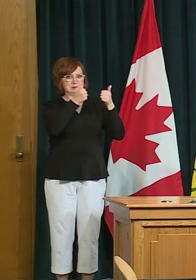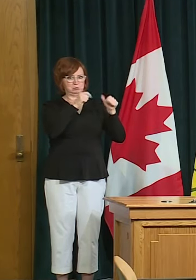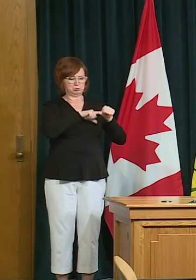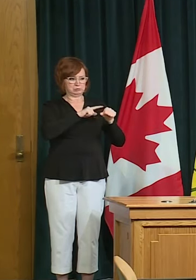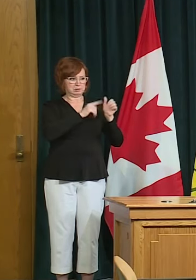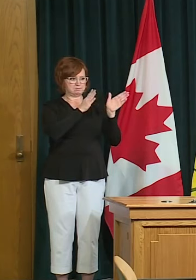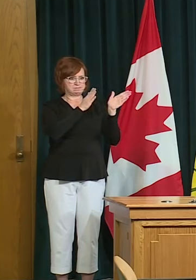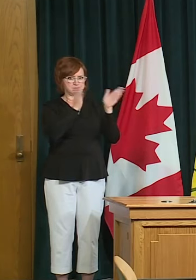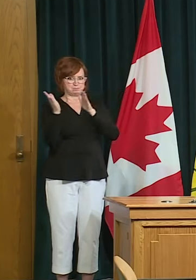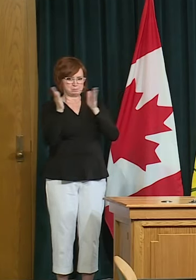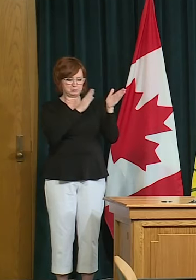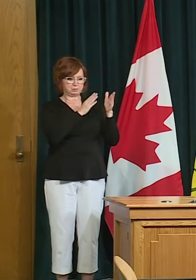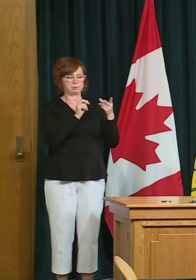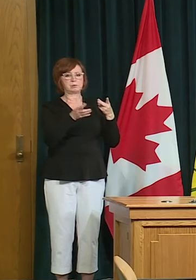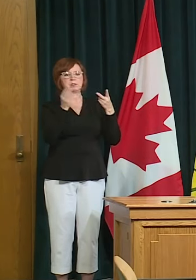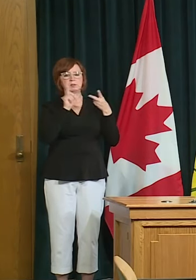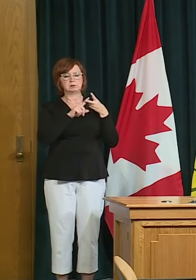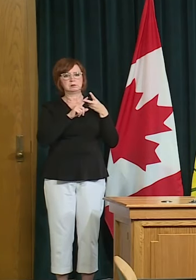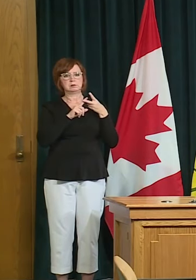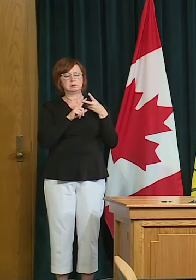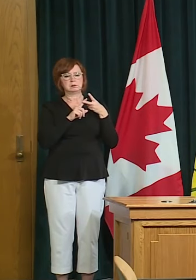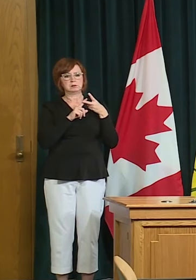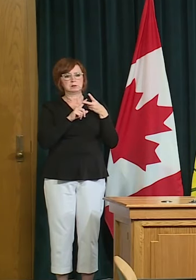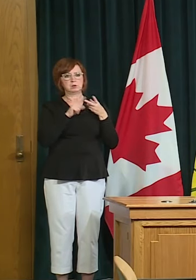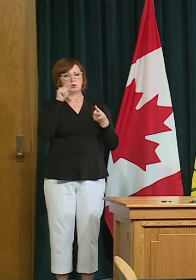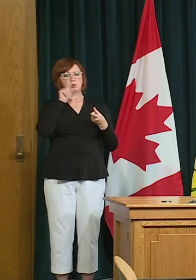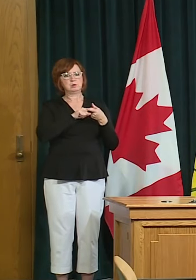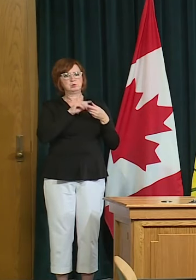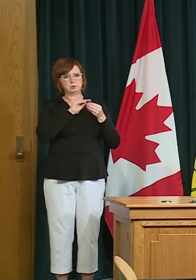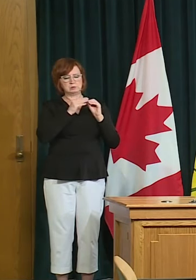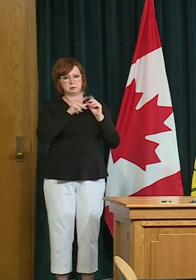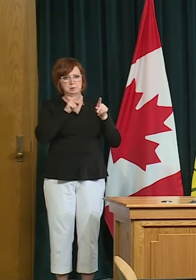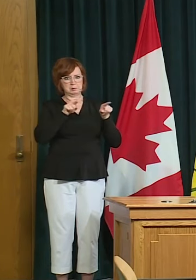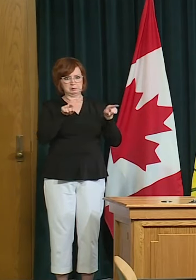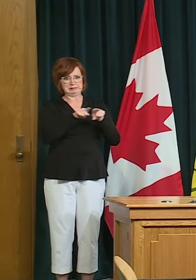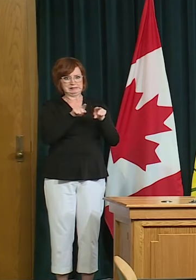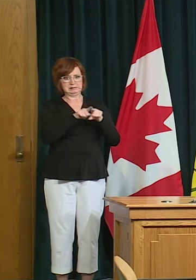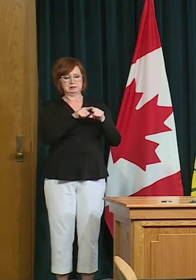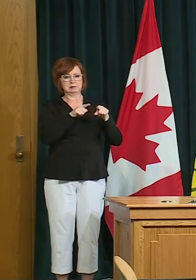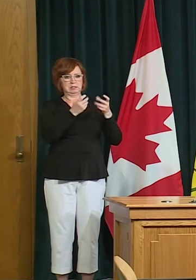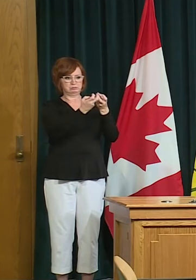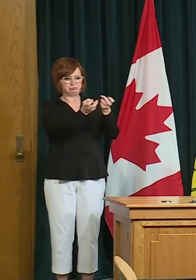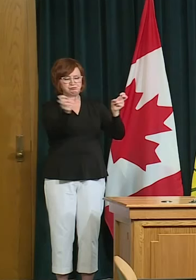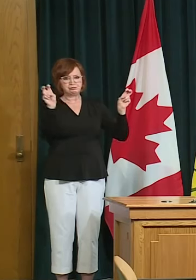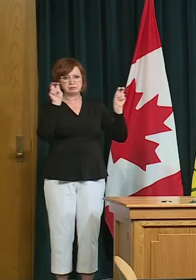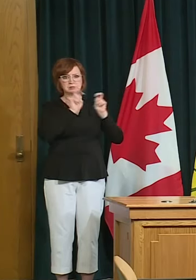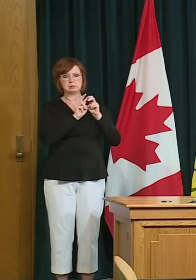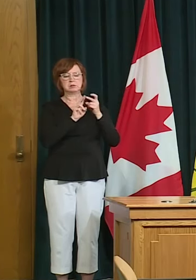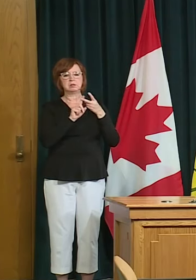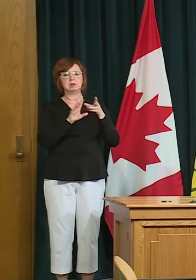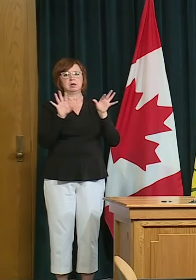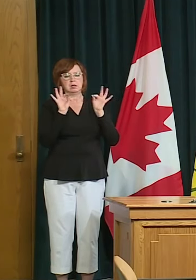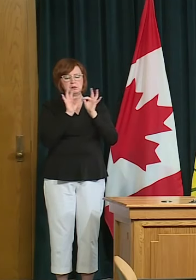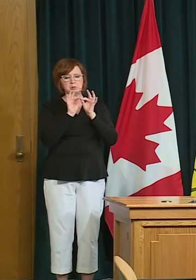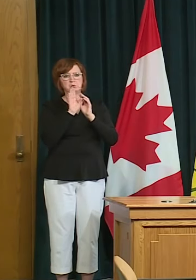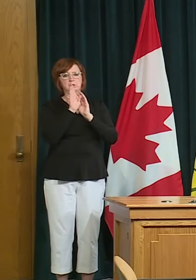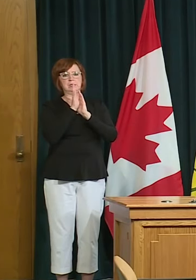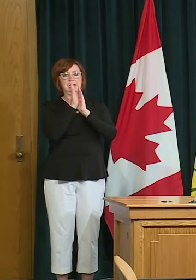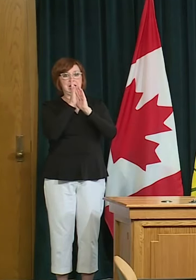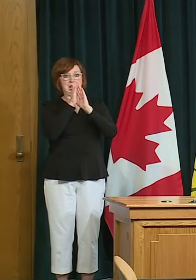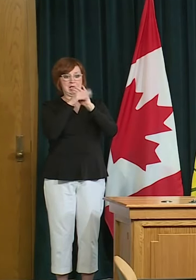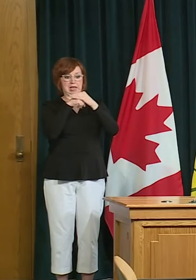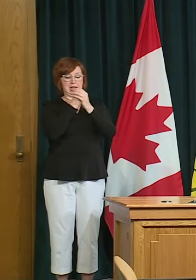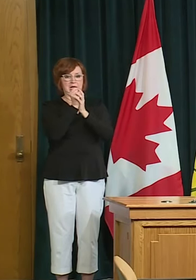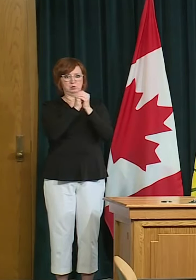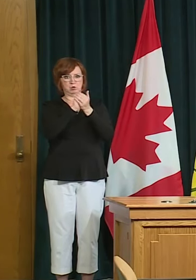protocols where you had greater attention to hands hygiene before and after using the washroom before and after eating the way people are